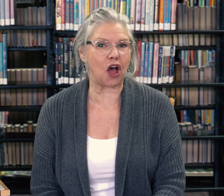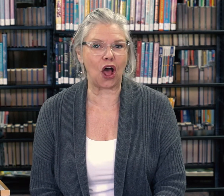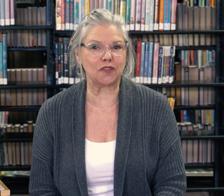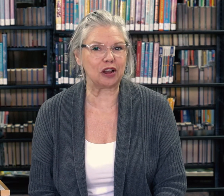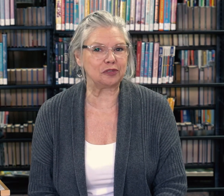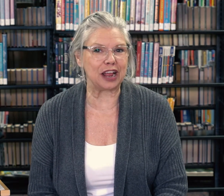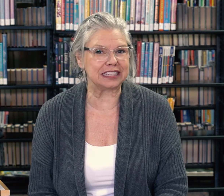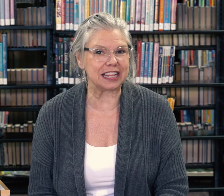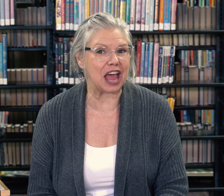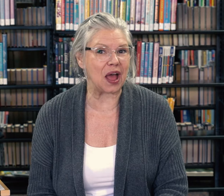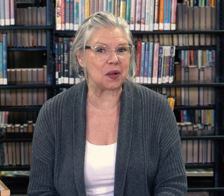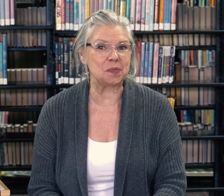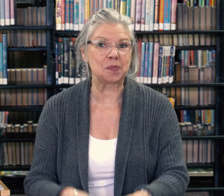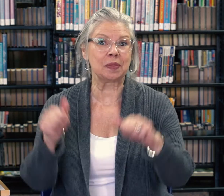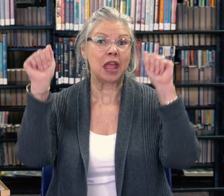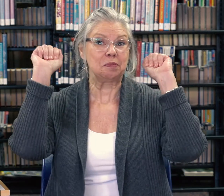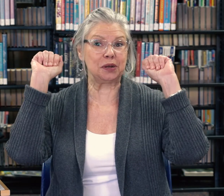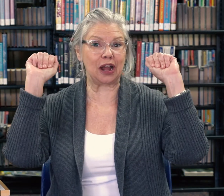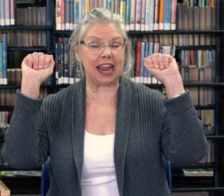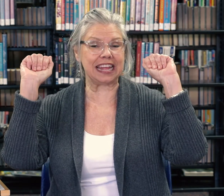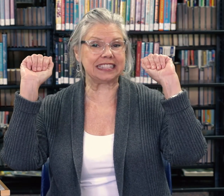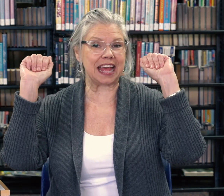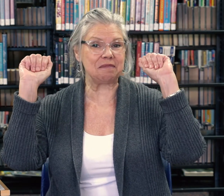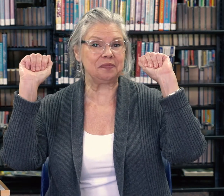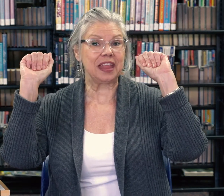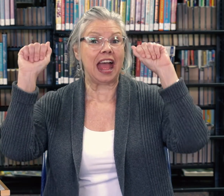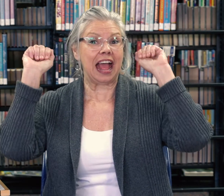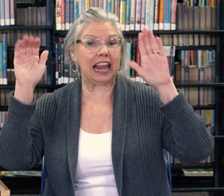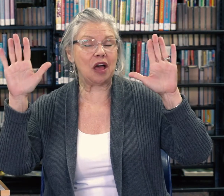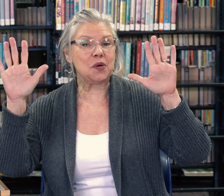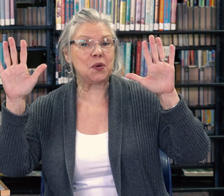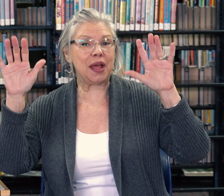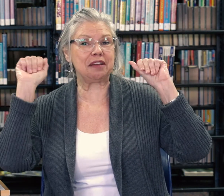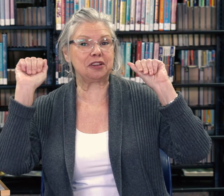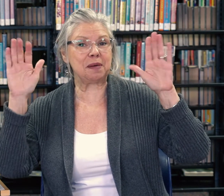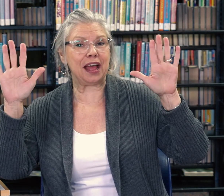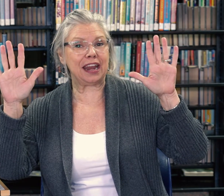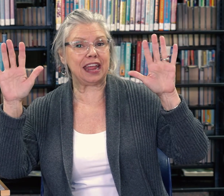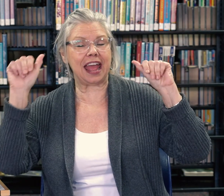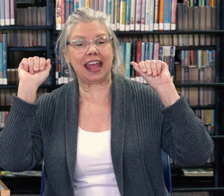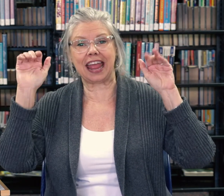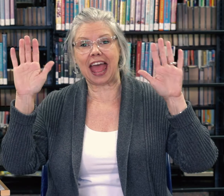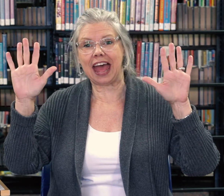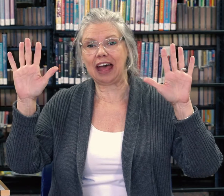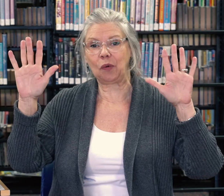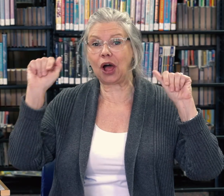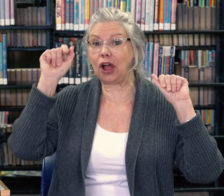all of our friends hello. Put our hands up. Hello, everybody, and how are